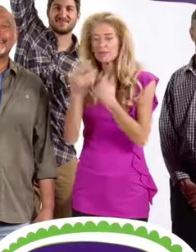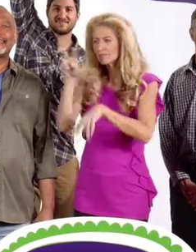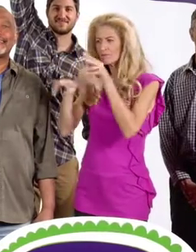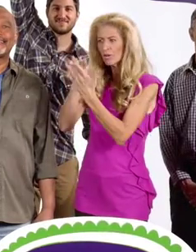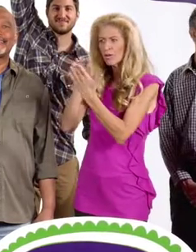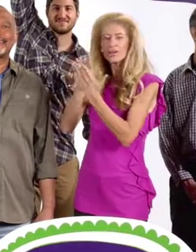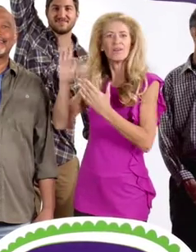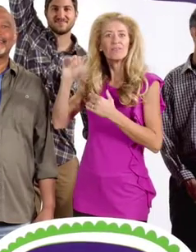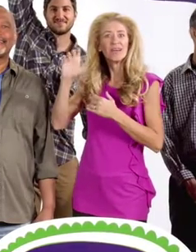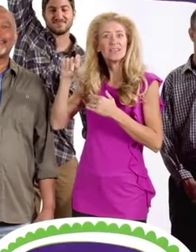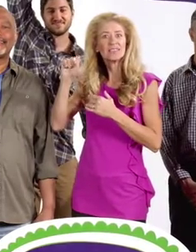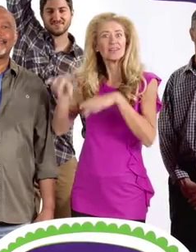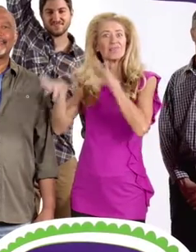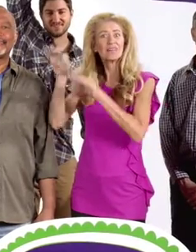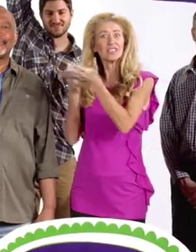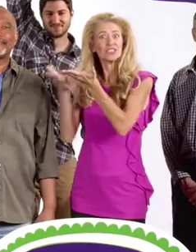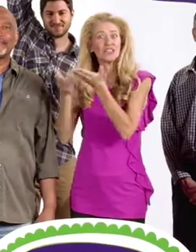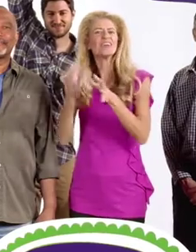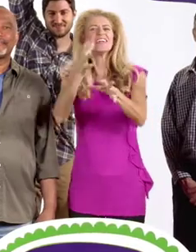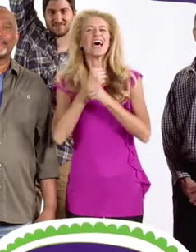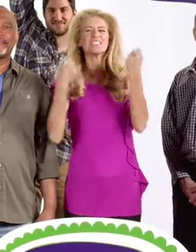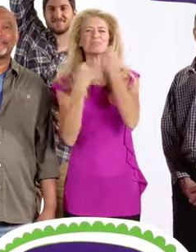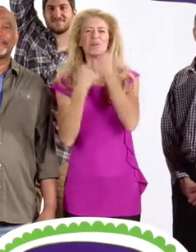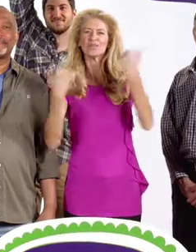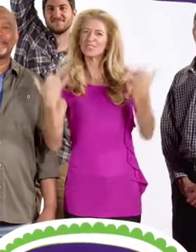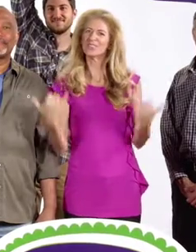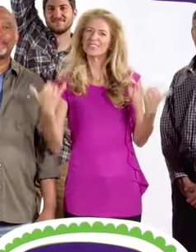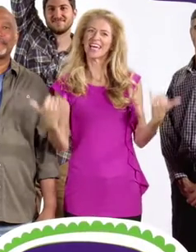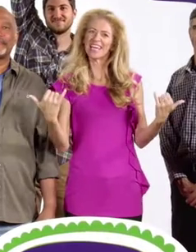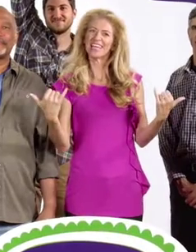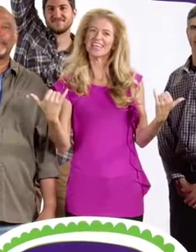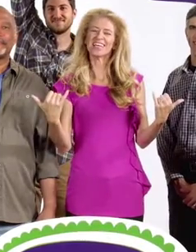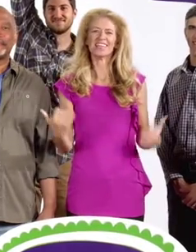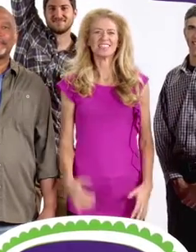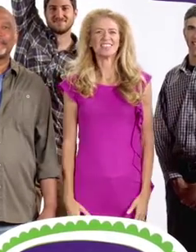can learn the facts, find services, and get support today. Thank